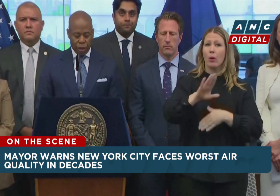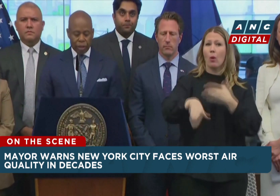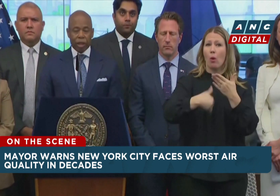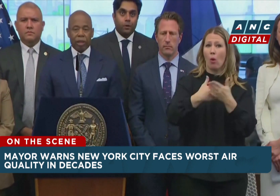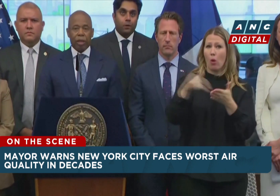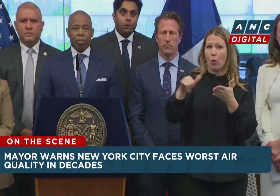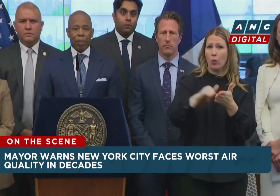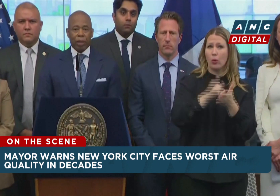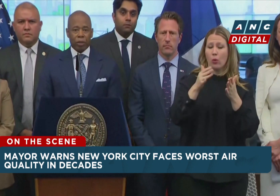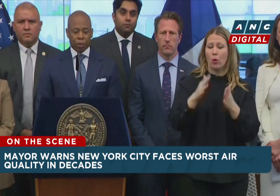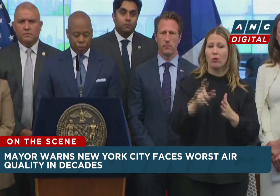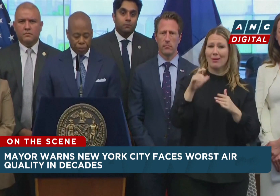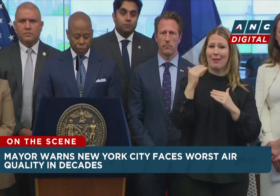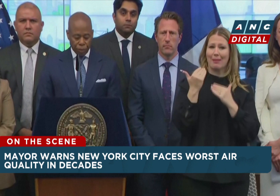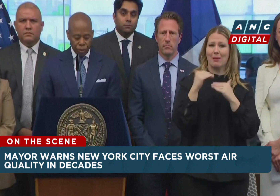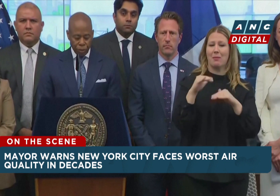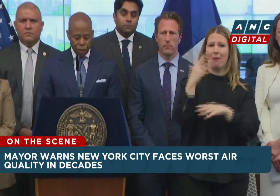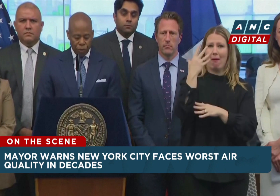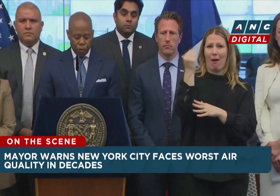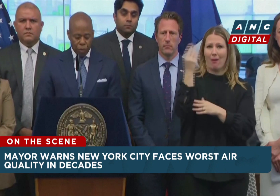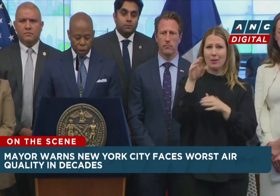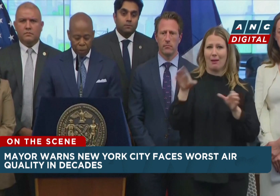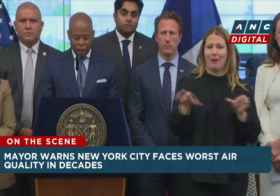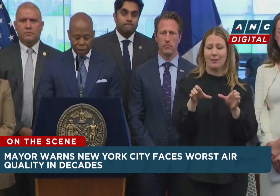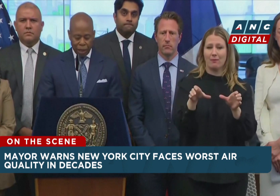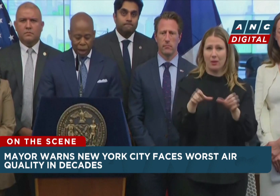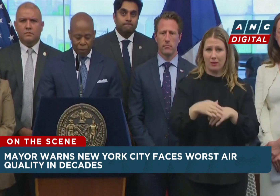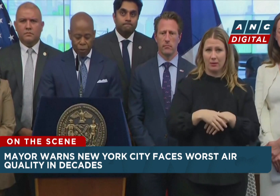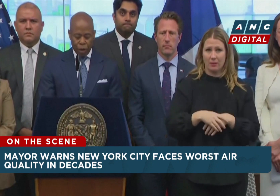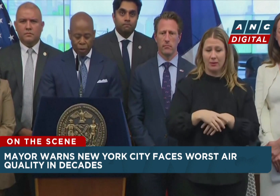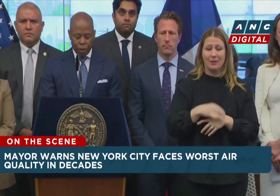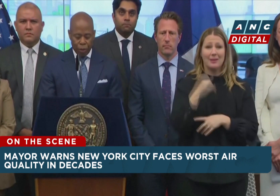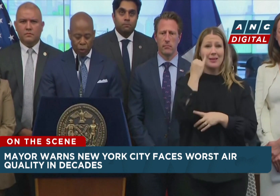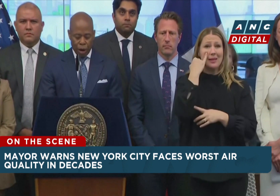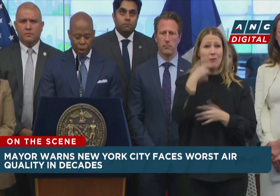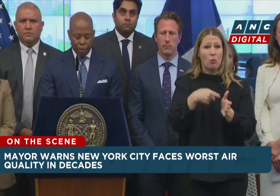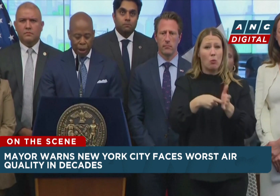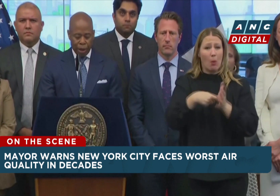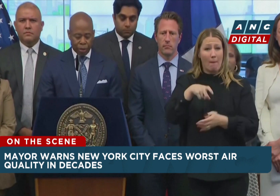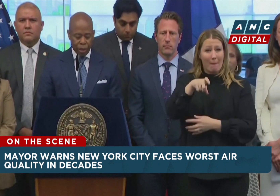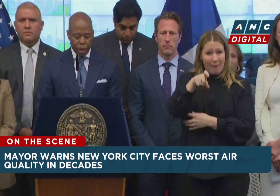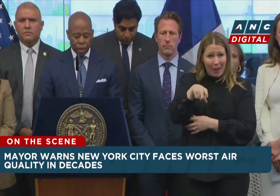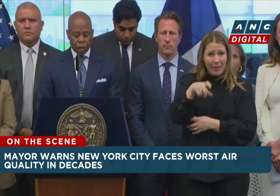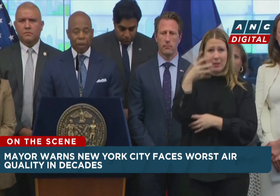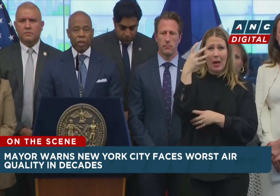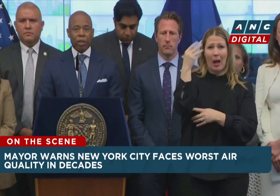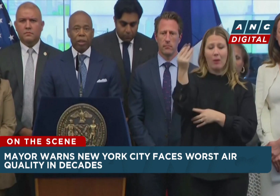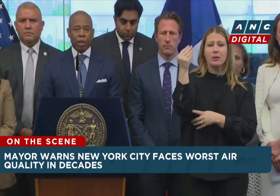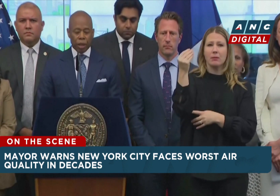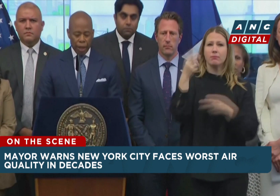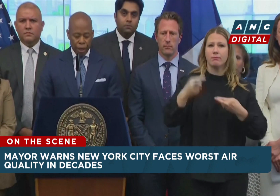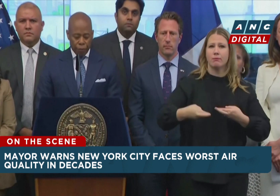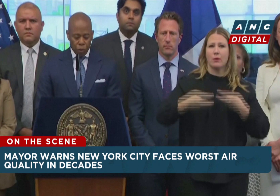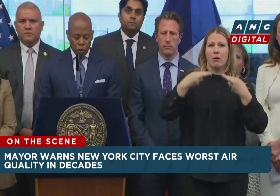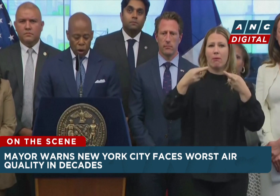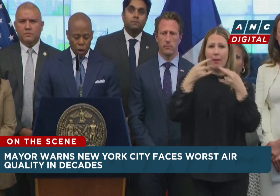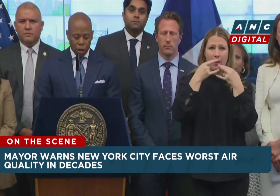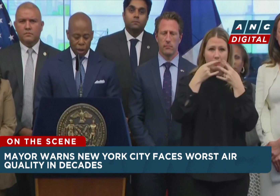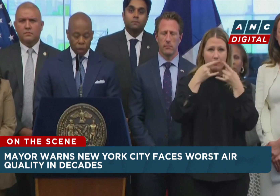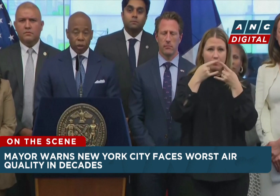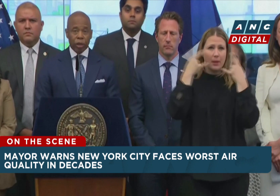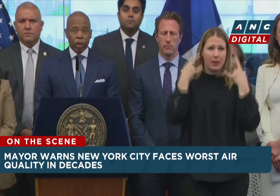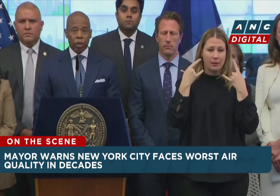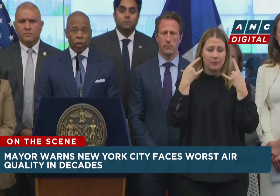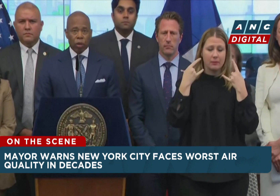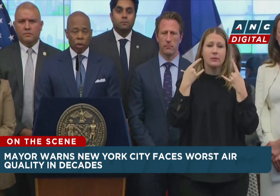to the greatest extent possible. If you must be outside, we recommend wearing a mask, especially if you